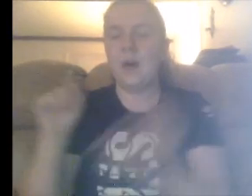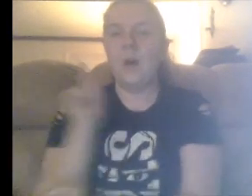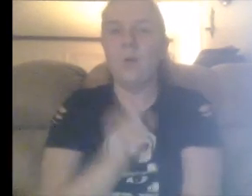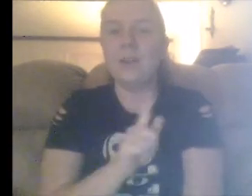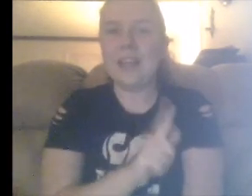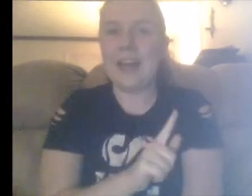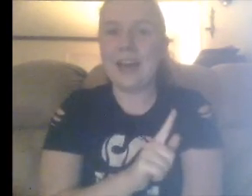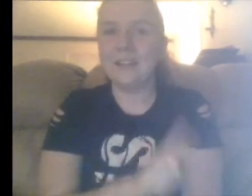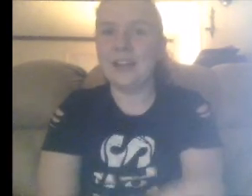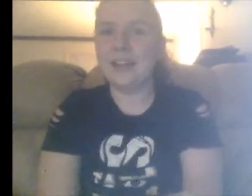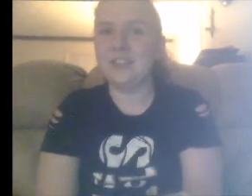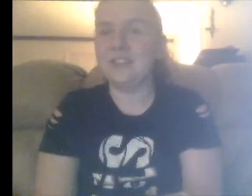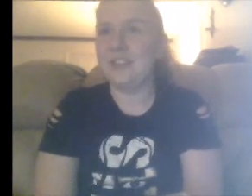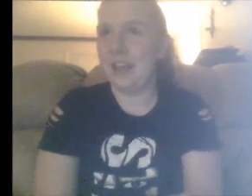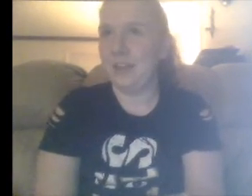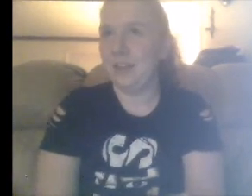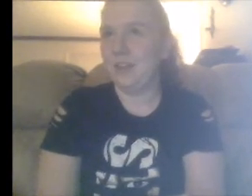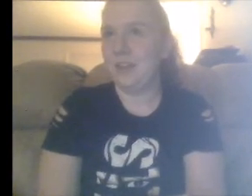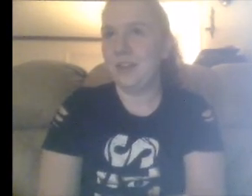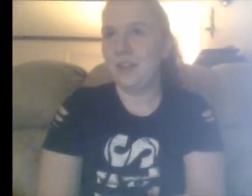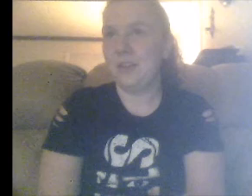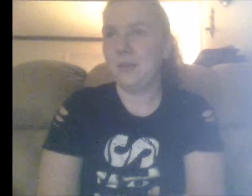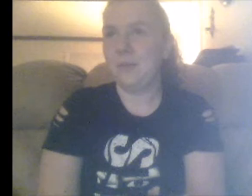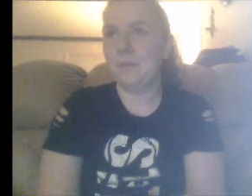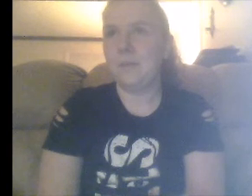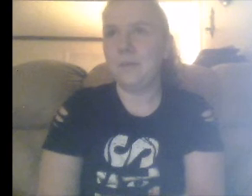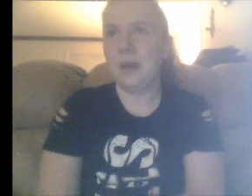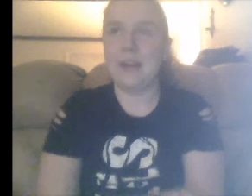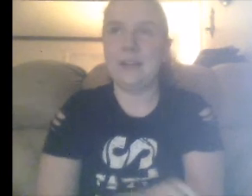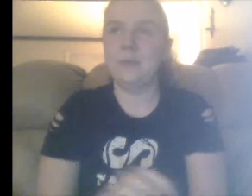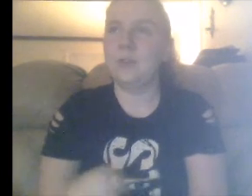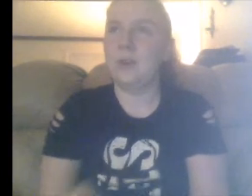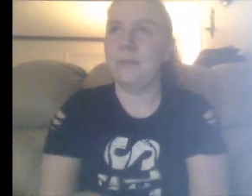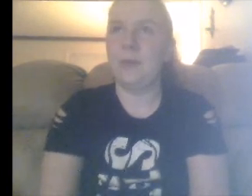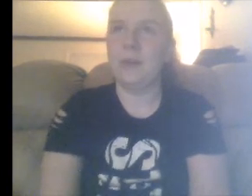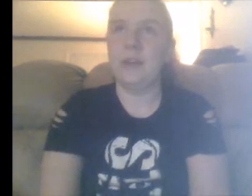What the heck did I just say? I am so happy right now.